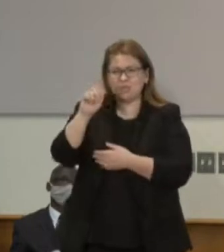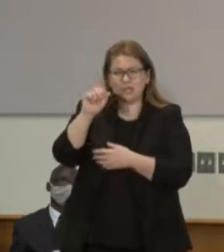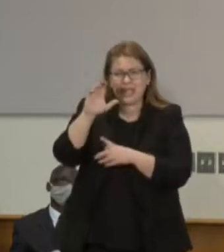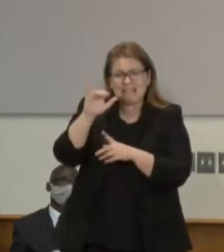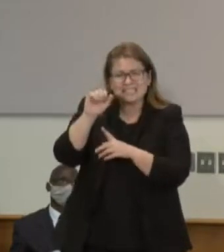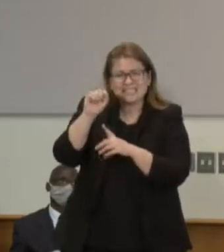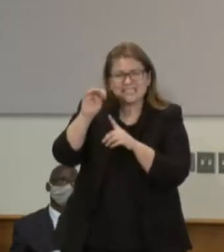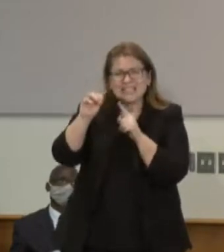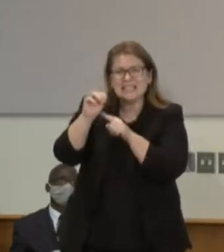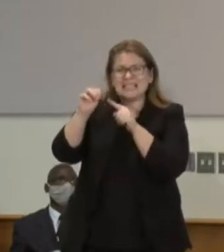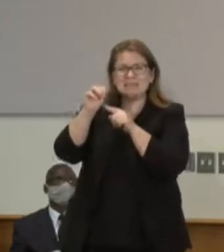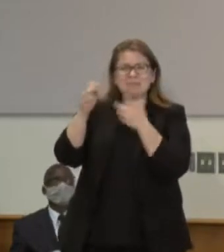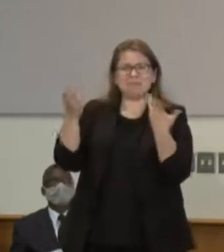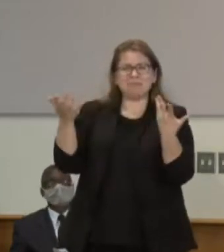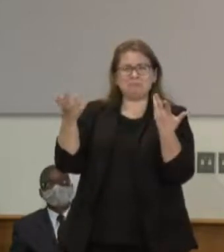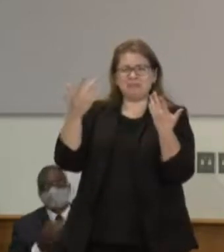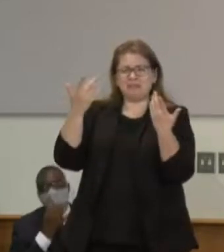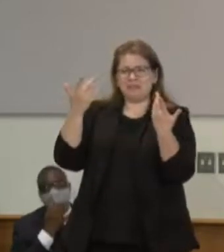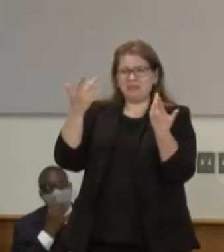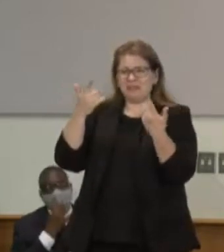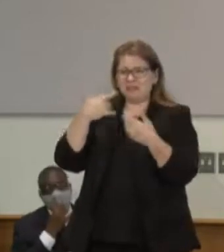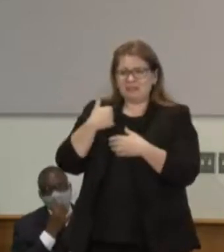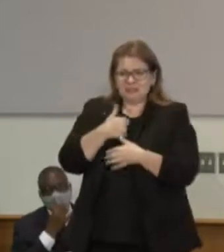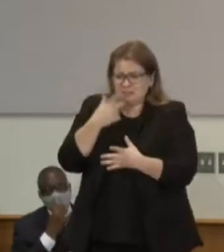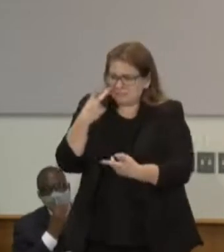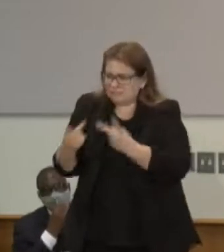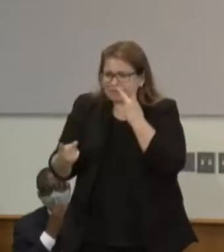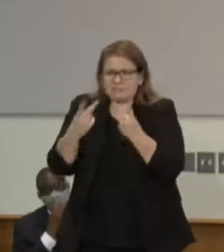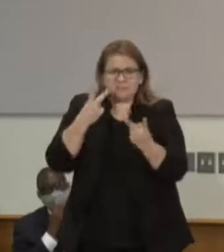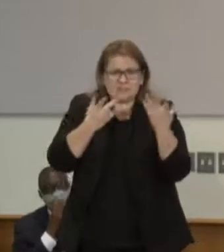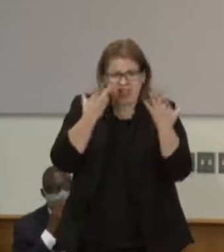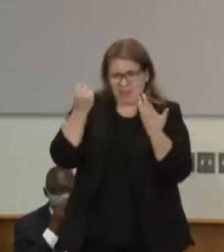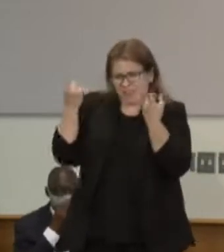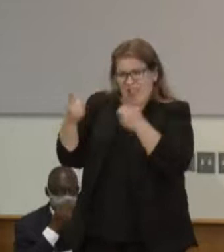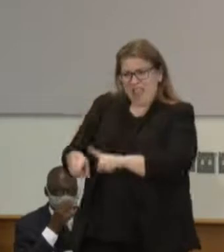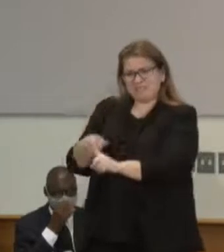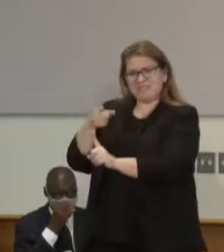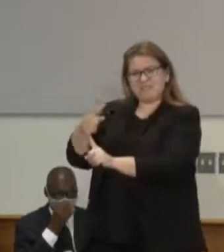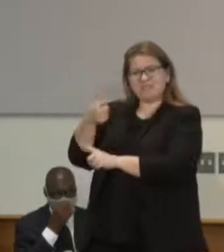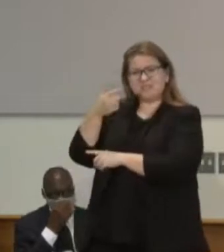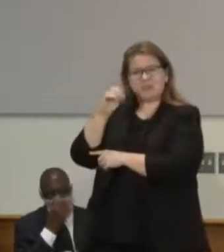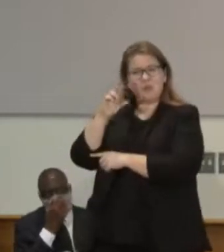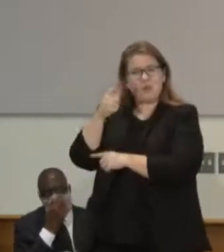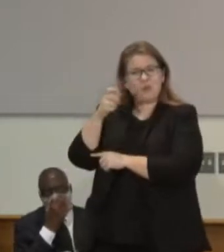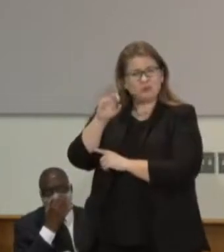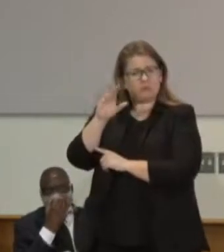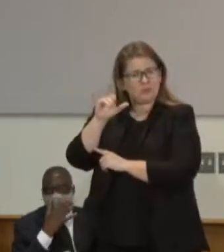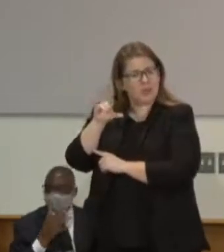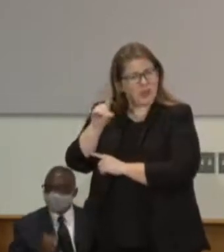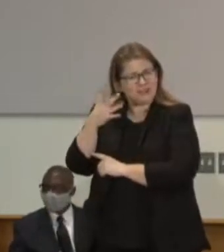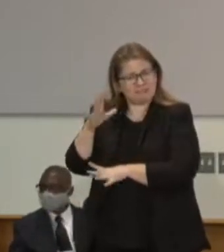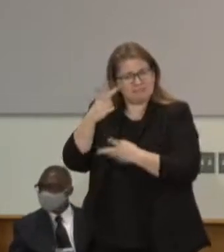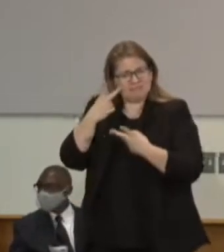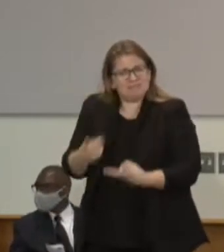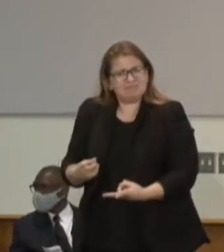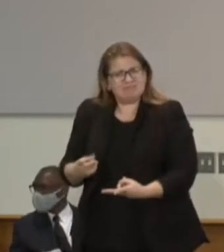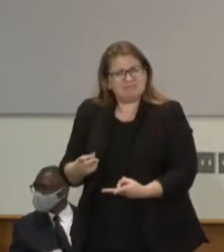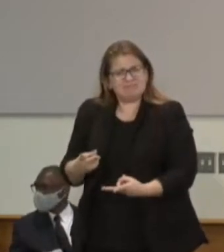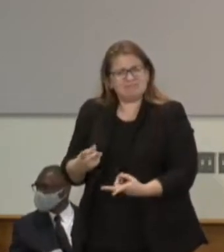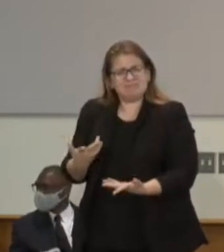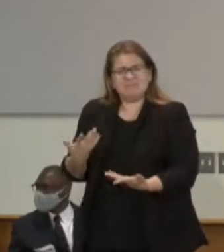legacy, is what we saw a couple of days, a couple of weeks ago with George